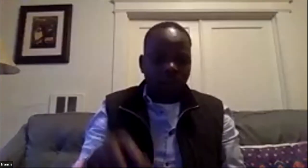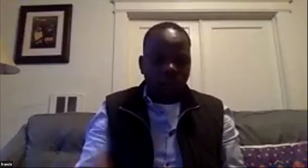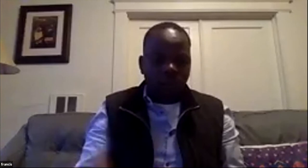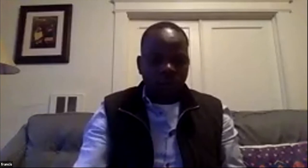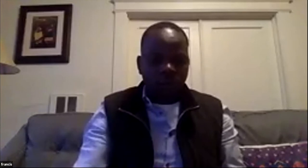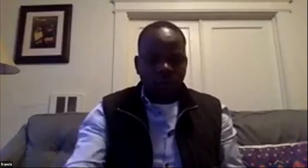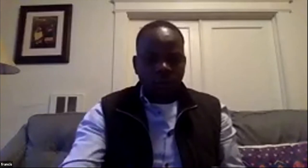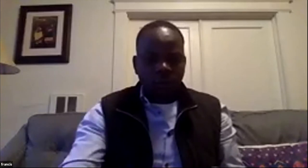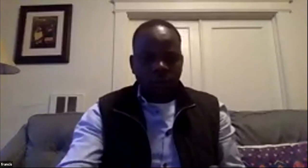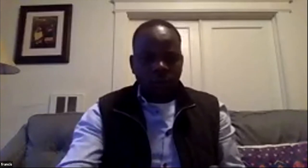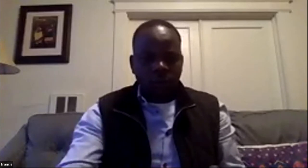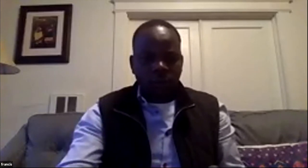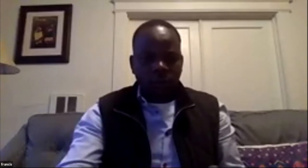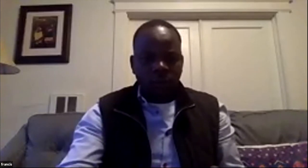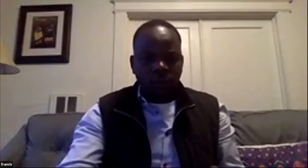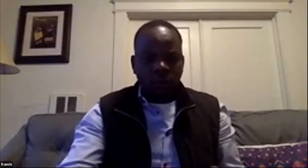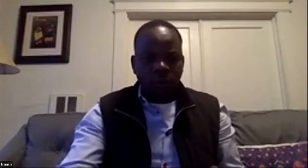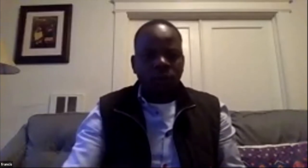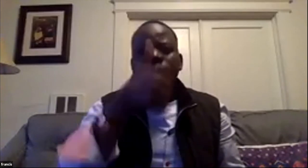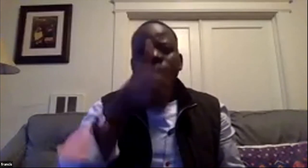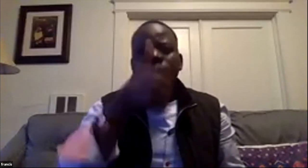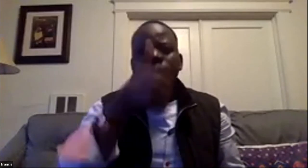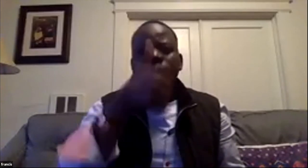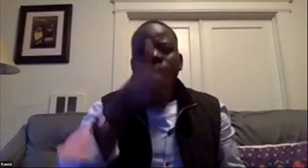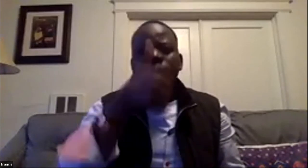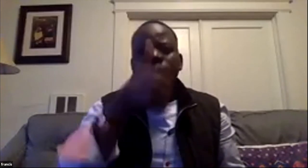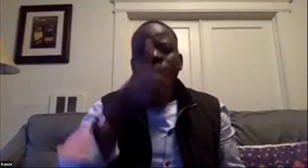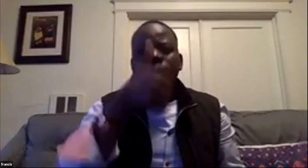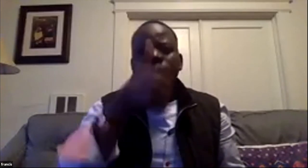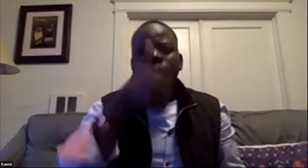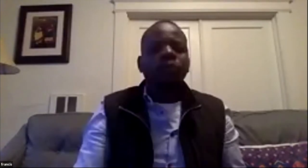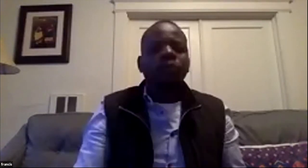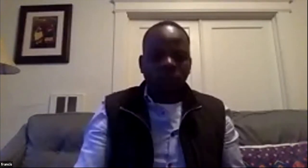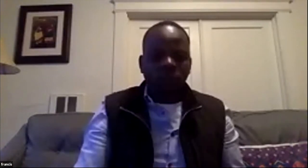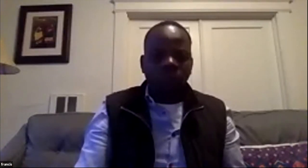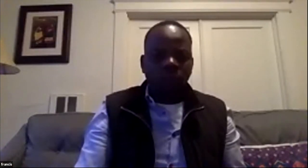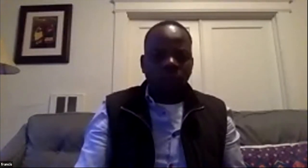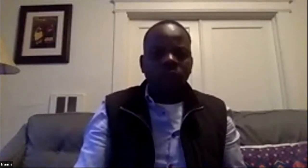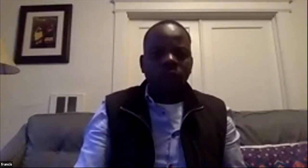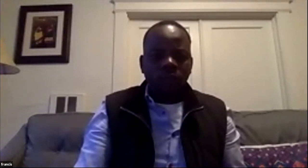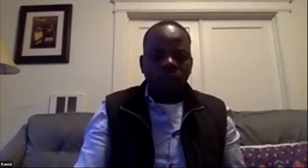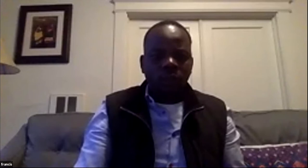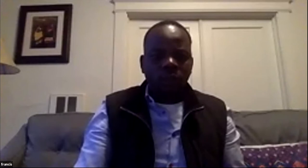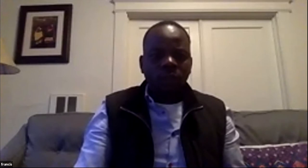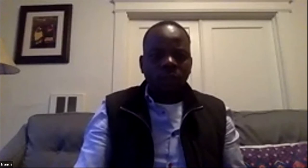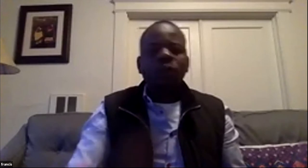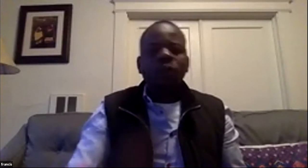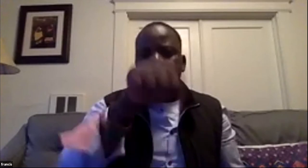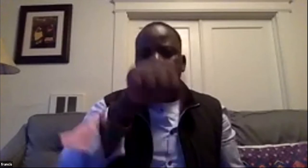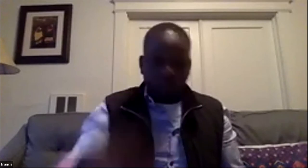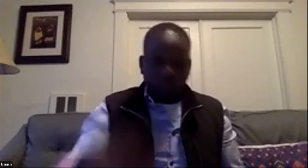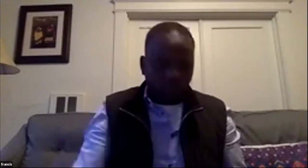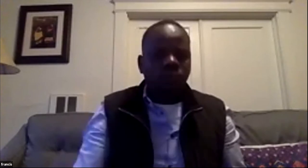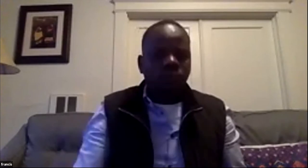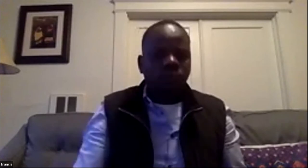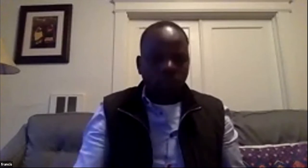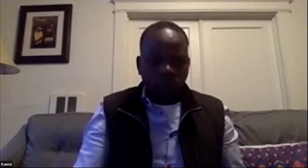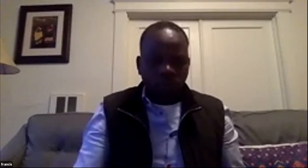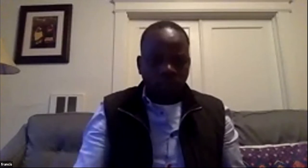show him the buildings and the way the school's laid out and and talk to him about the problems that you found uh